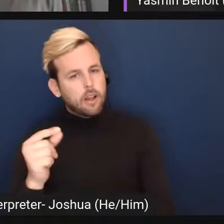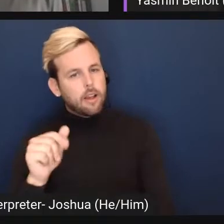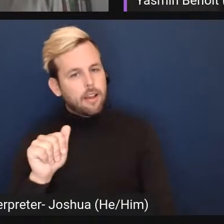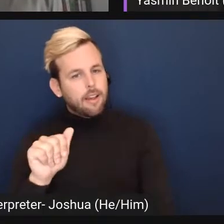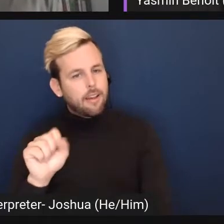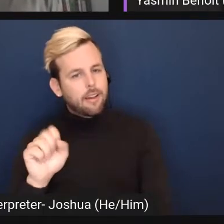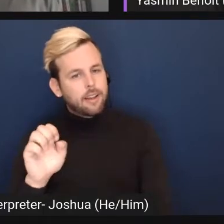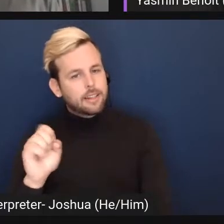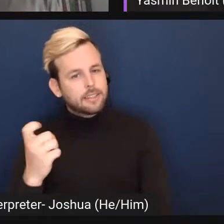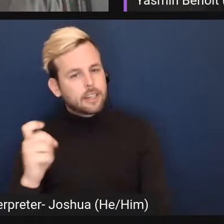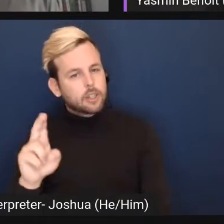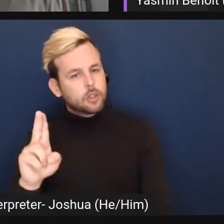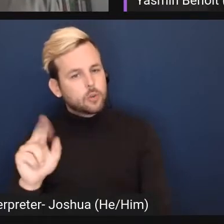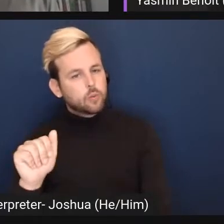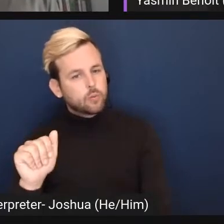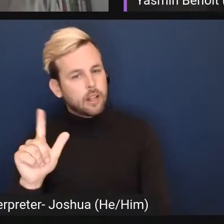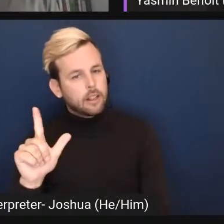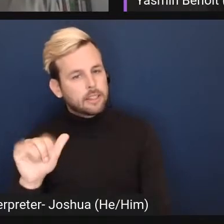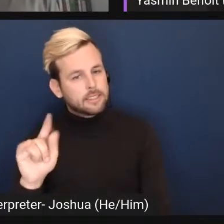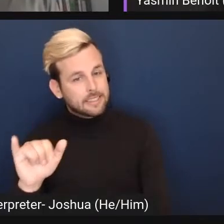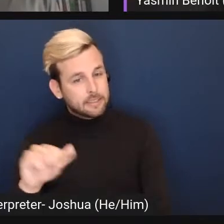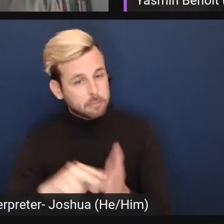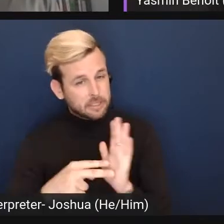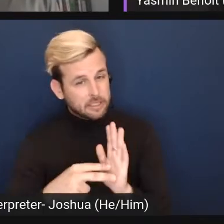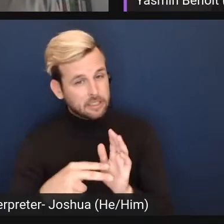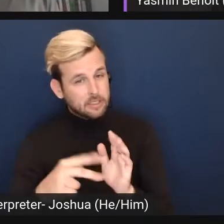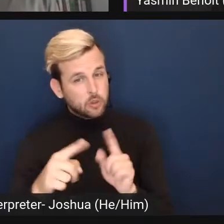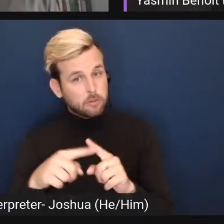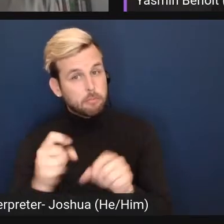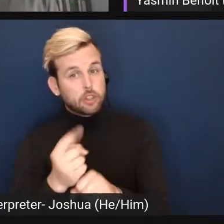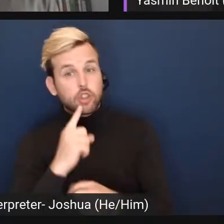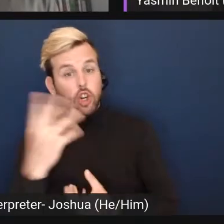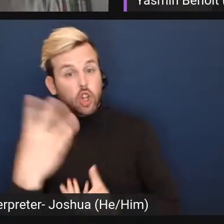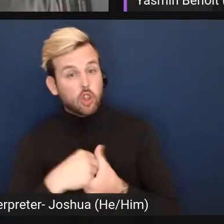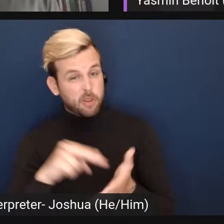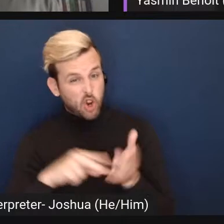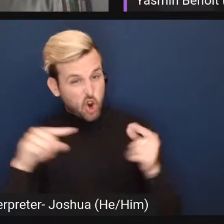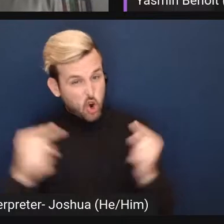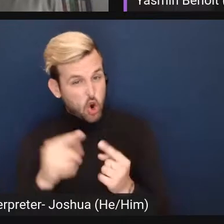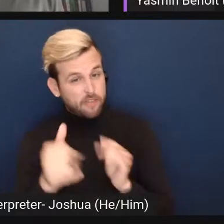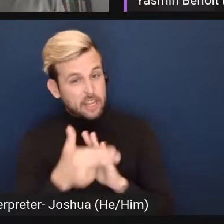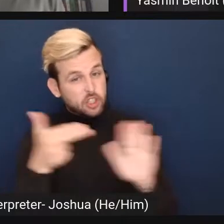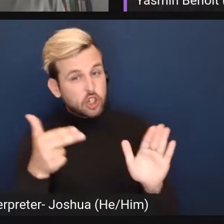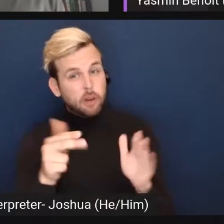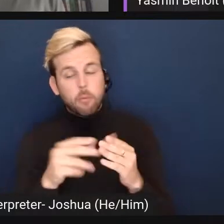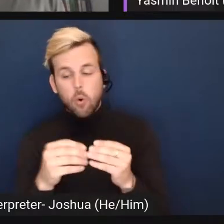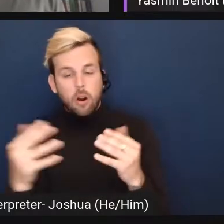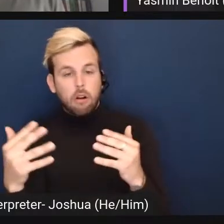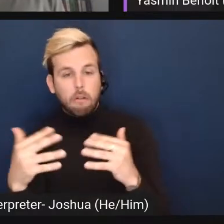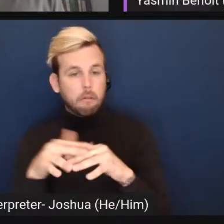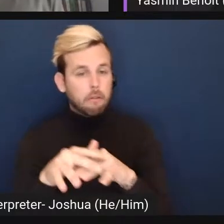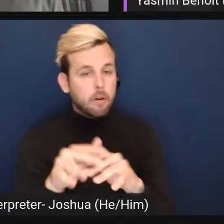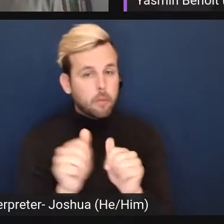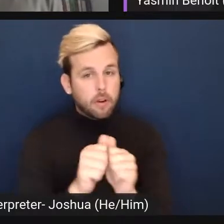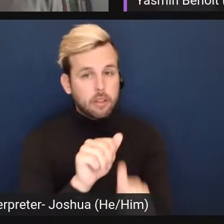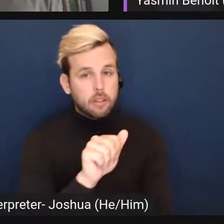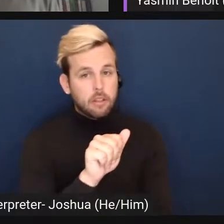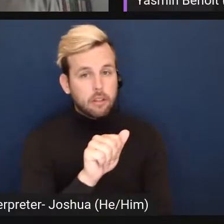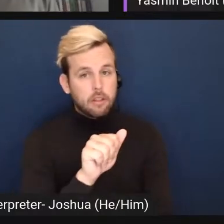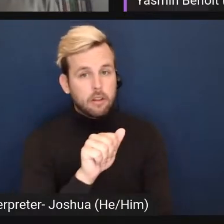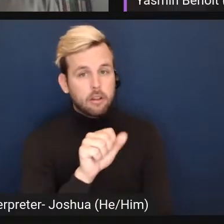or asexuality means to make it inclusive or to kind of blend it with the term asexual